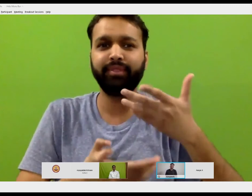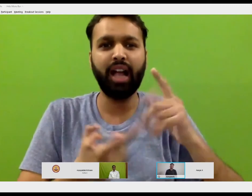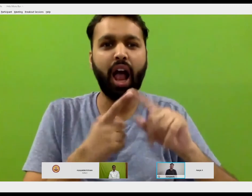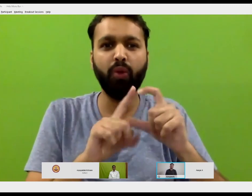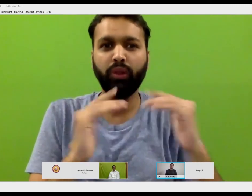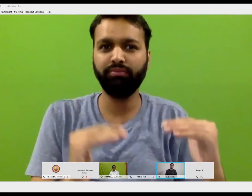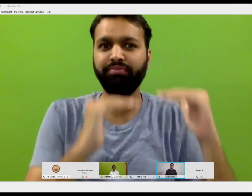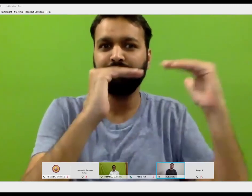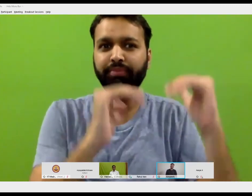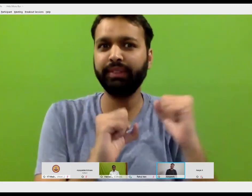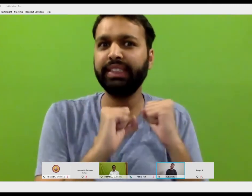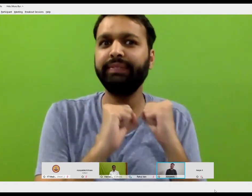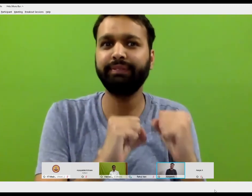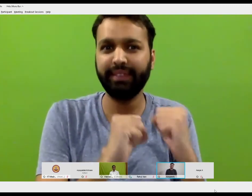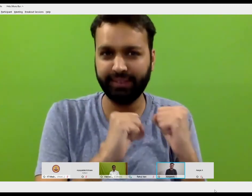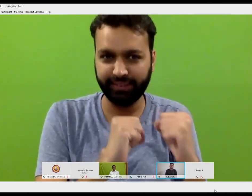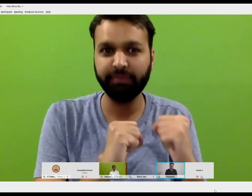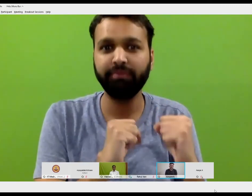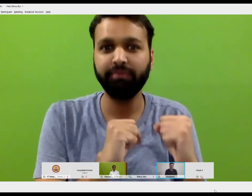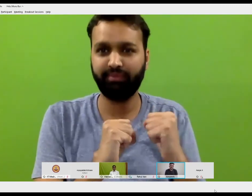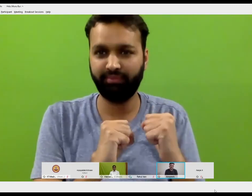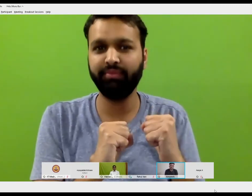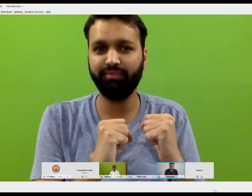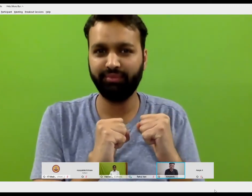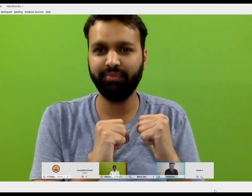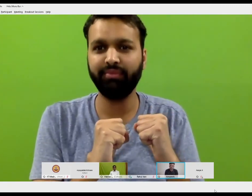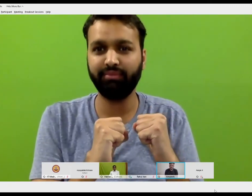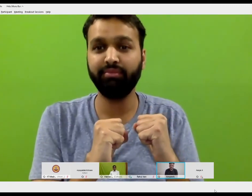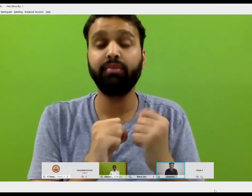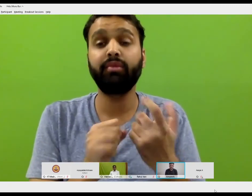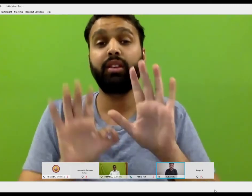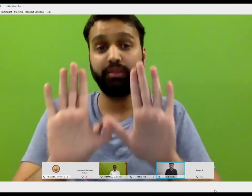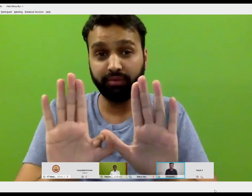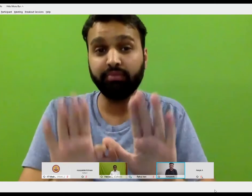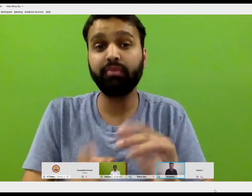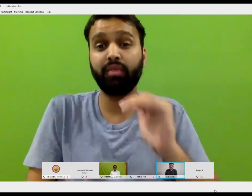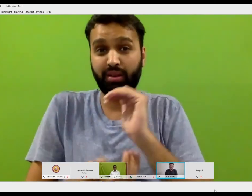other schools where deaf children are studying, it's very difficult for them to develop the language.